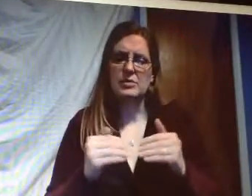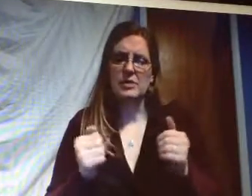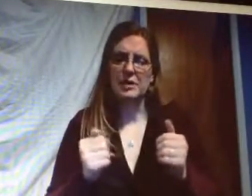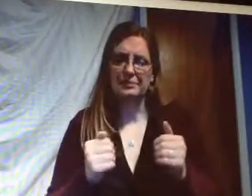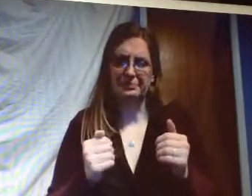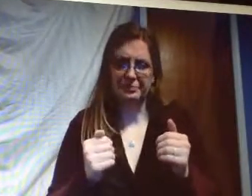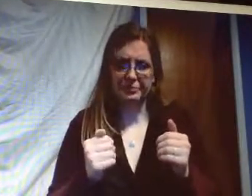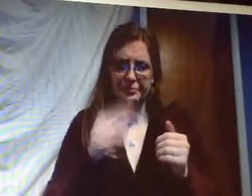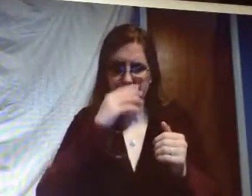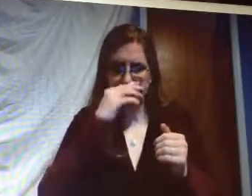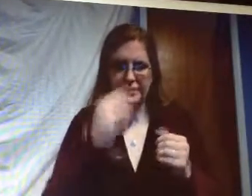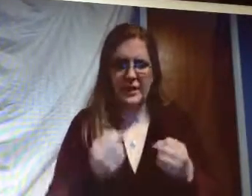but equally